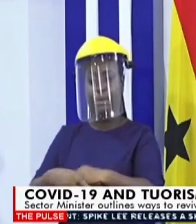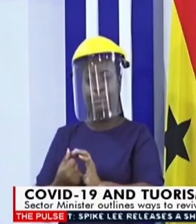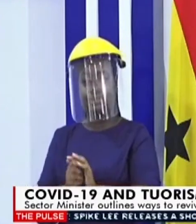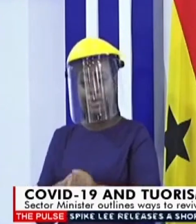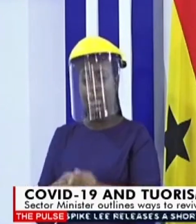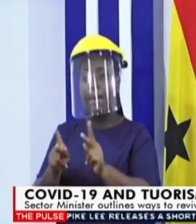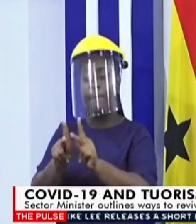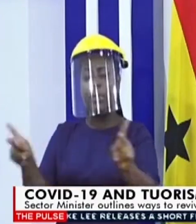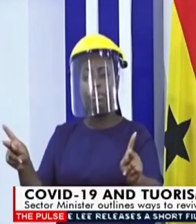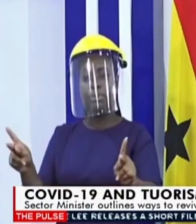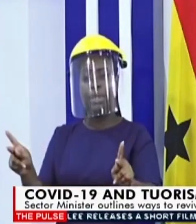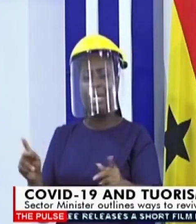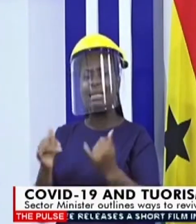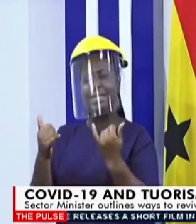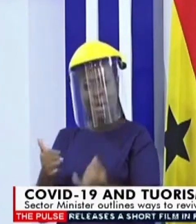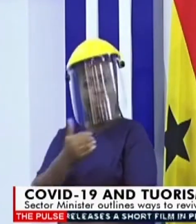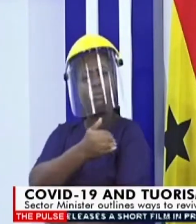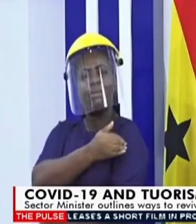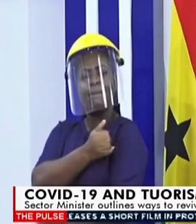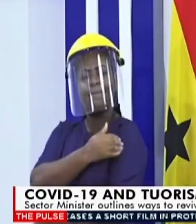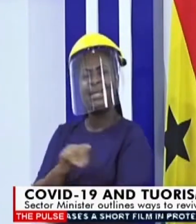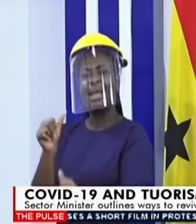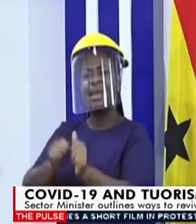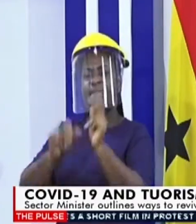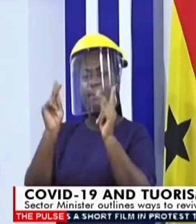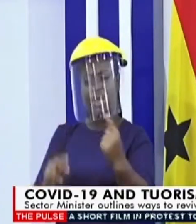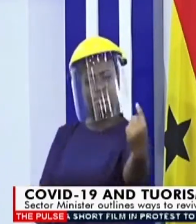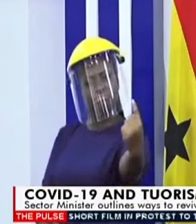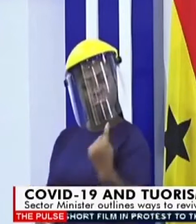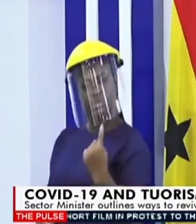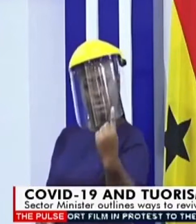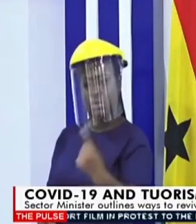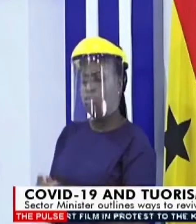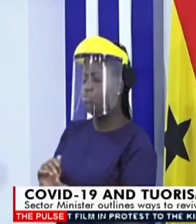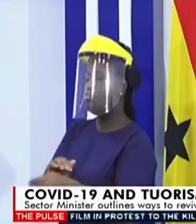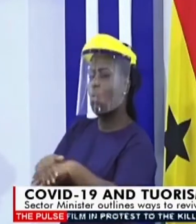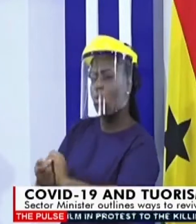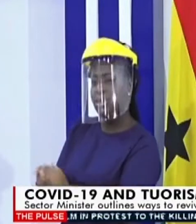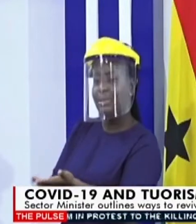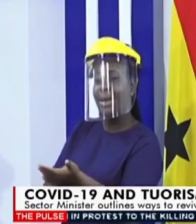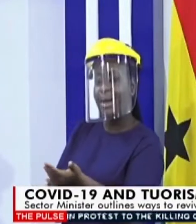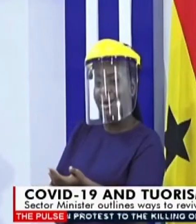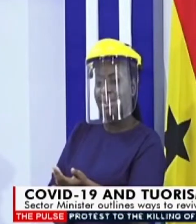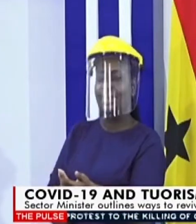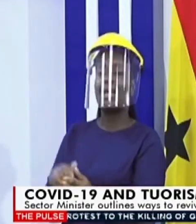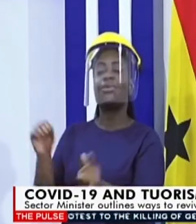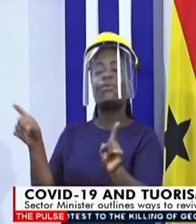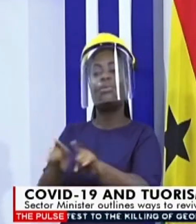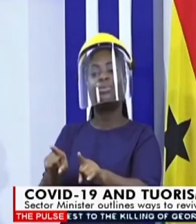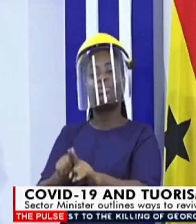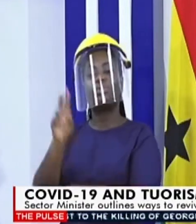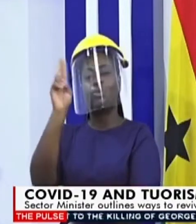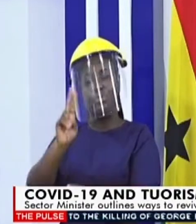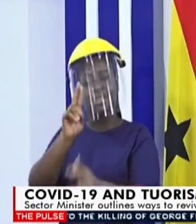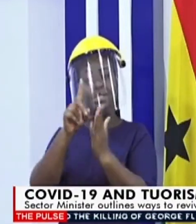and the guests should be reminded when entering and leaving to wash their hands as well as use the sanitizers.